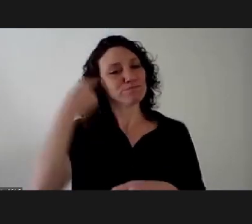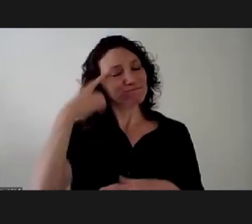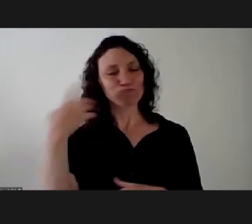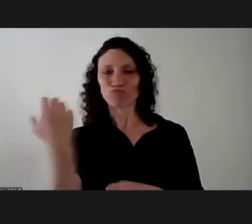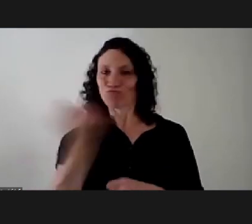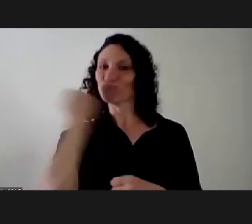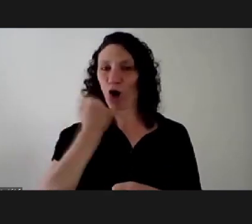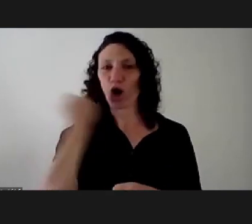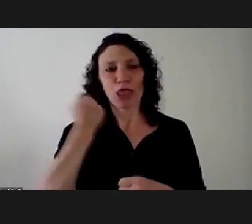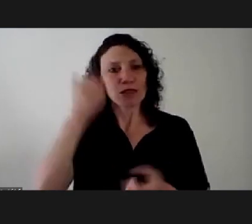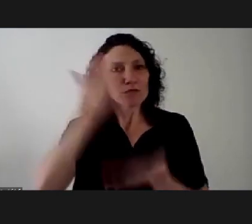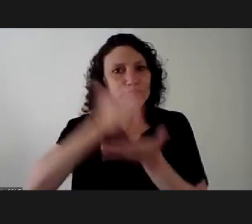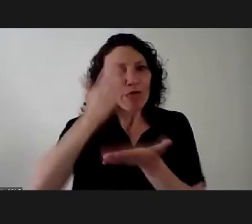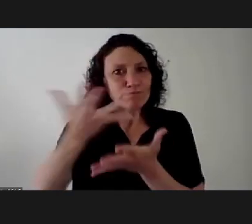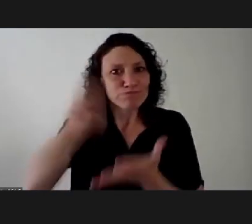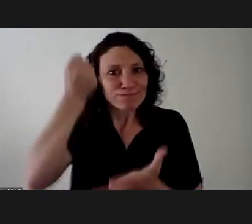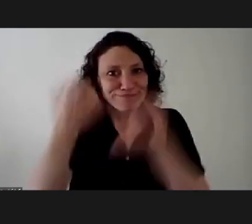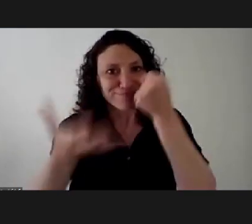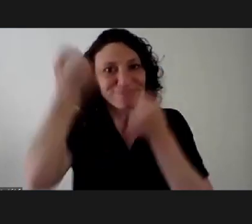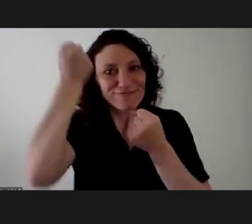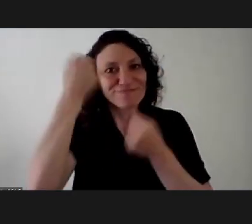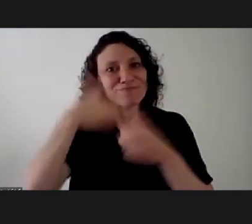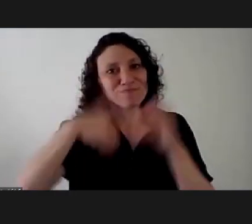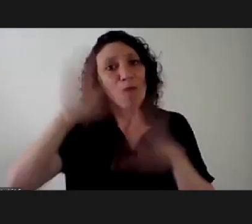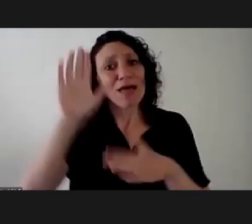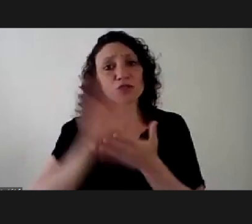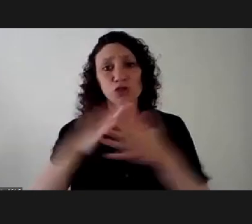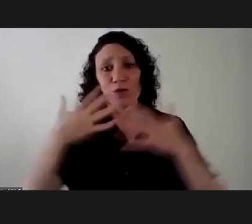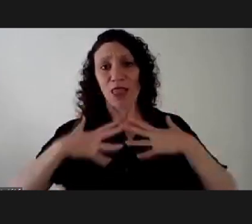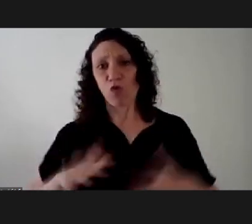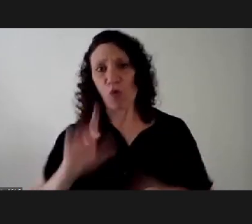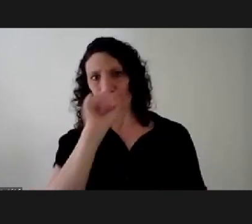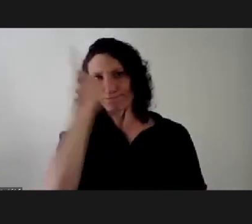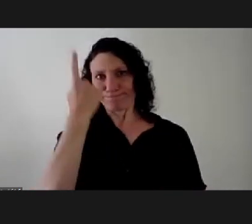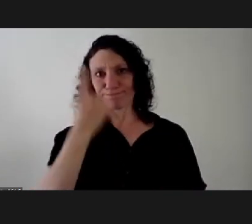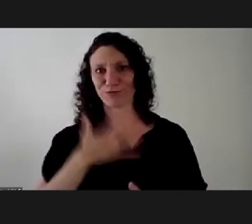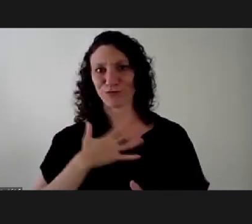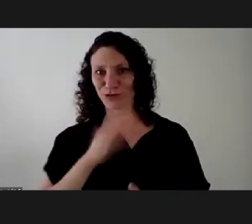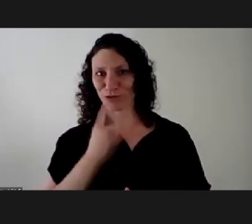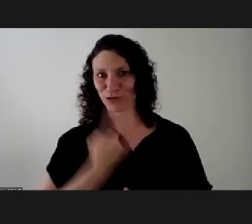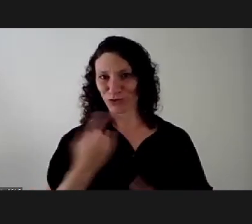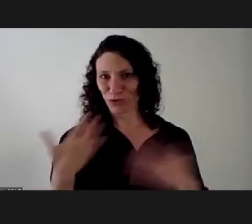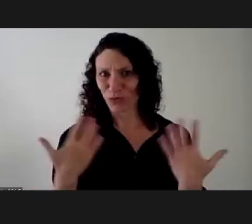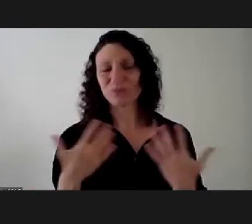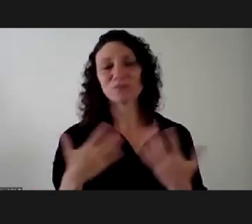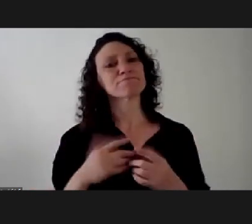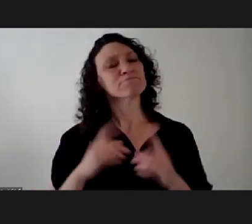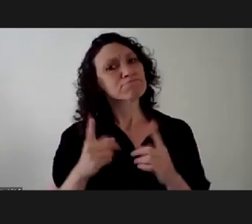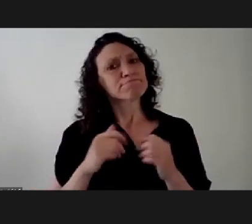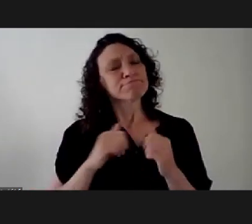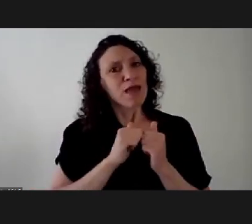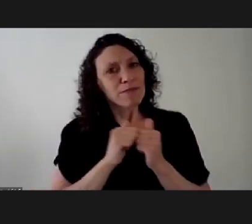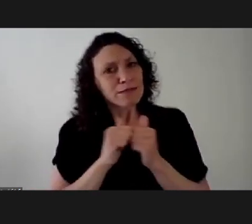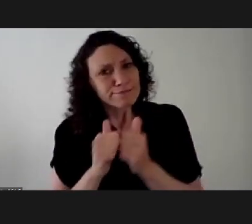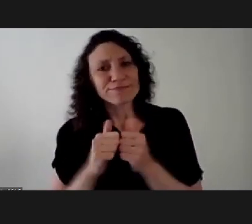more rights it is very important to continue acquiring rights including the sovereignty over our own bodies